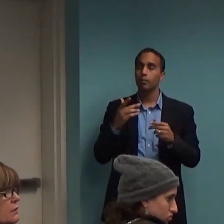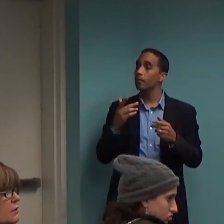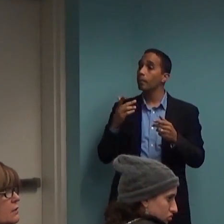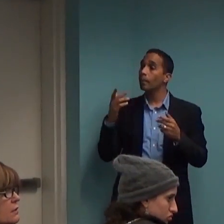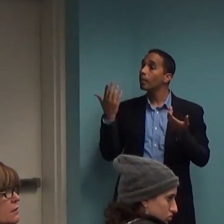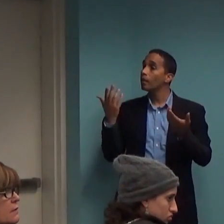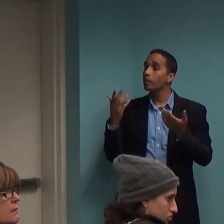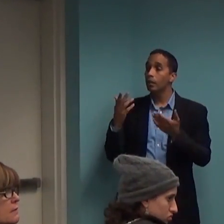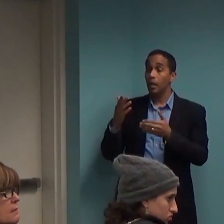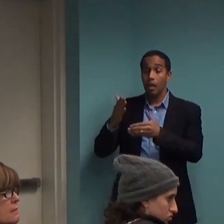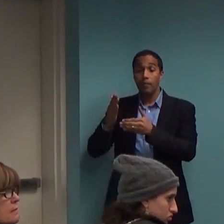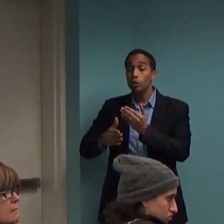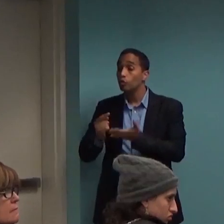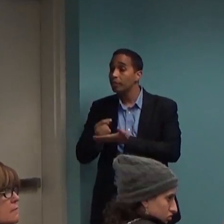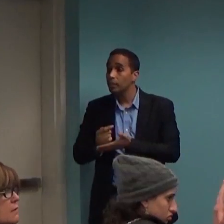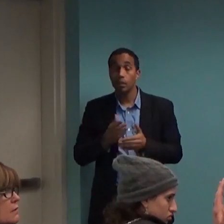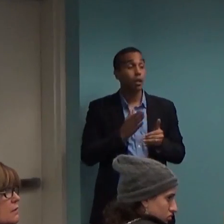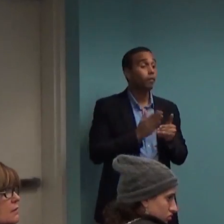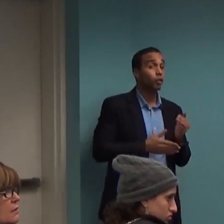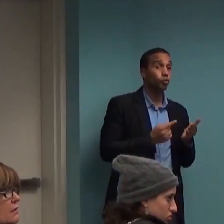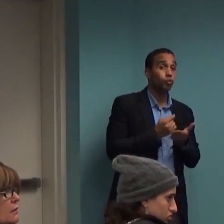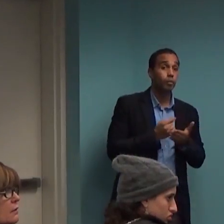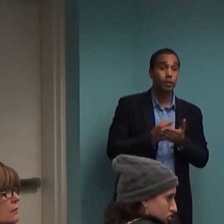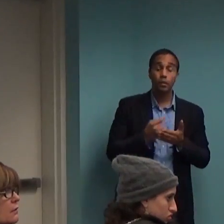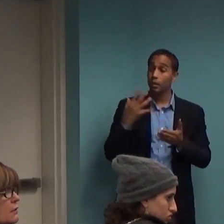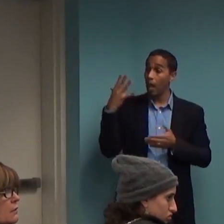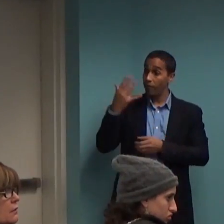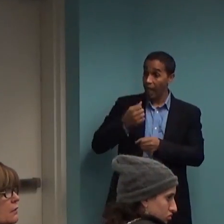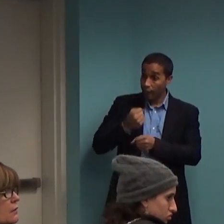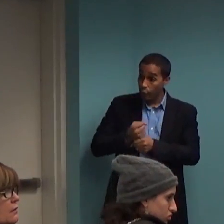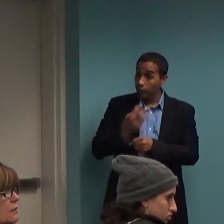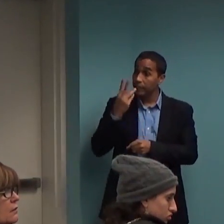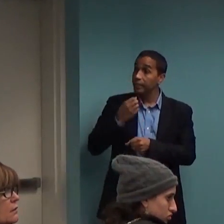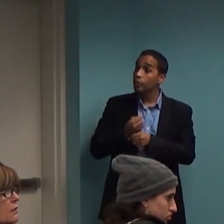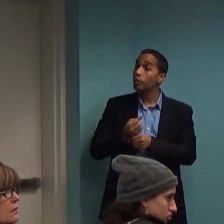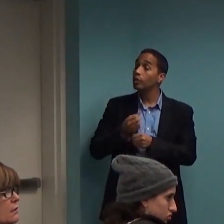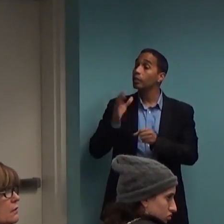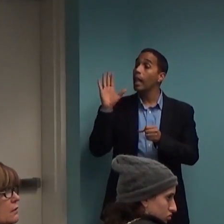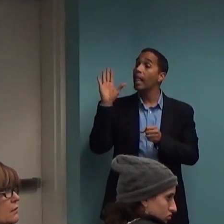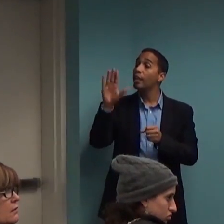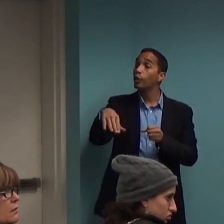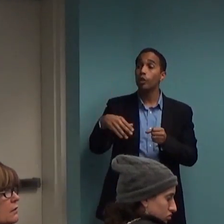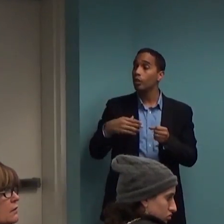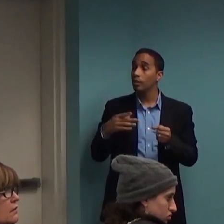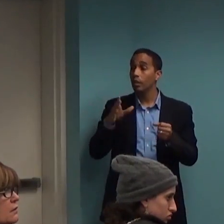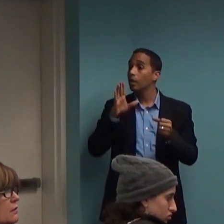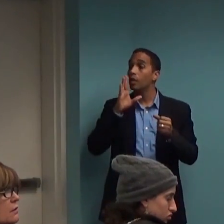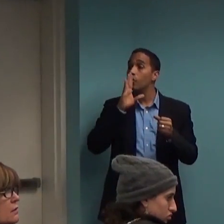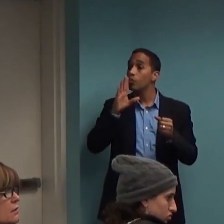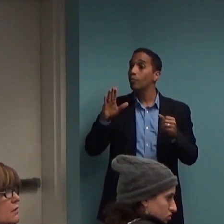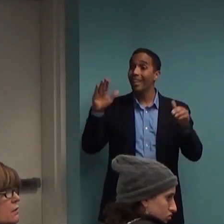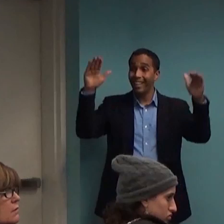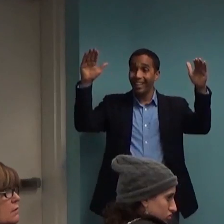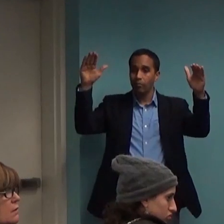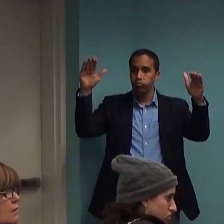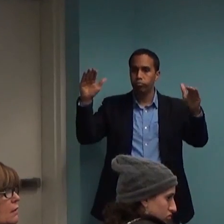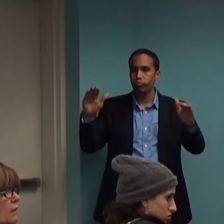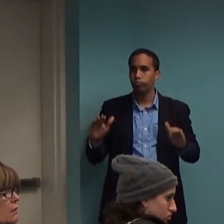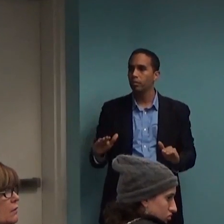follow-up, the results always sort of regression to the mean. So it's less impressive. And this is coming, for me, from somebody who